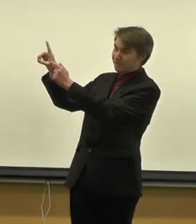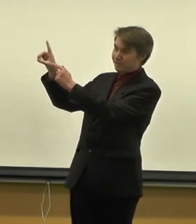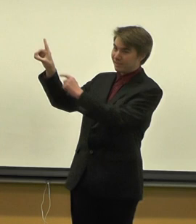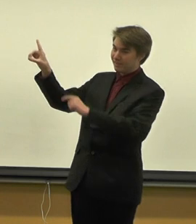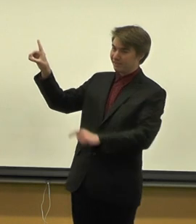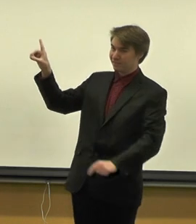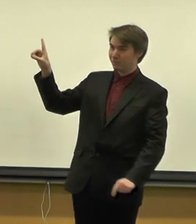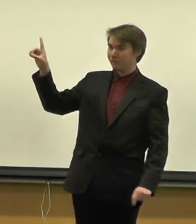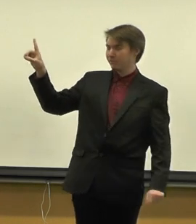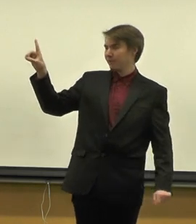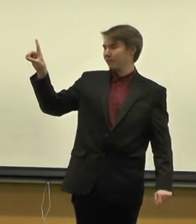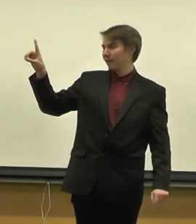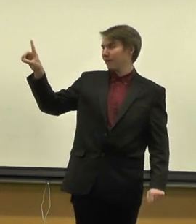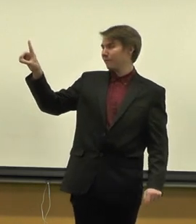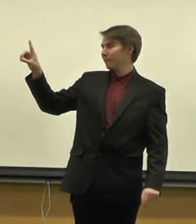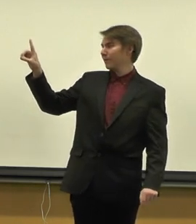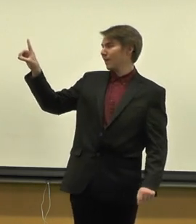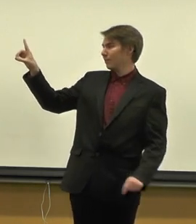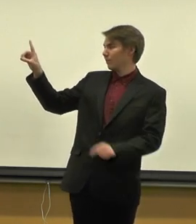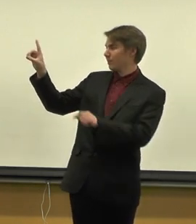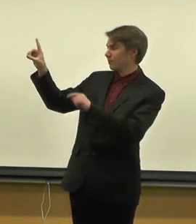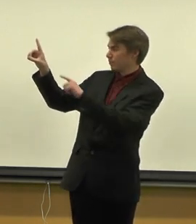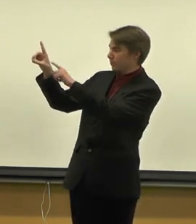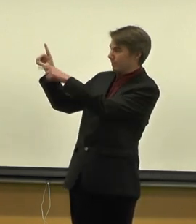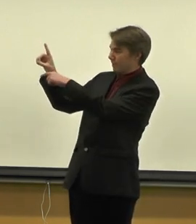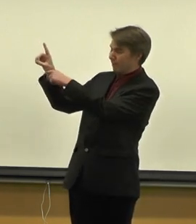like this. One finger up and the rest curled in.